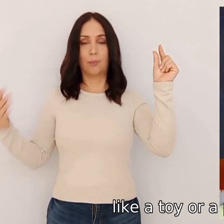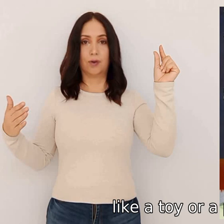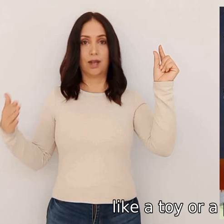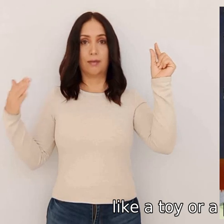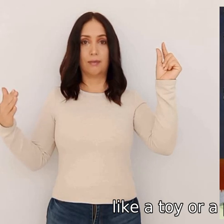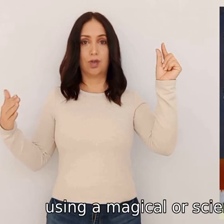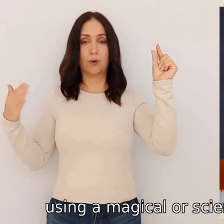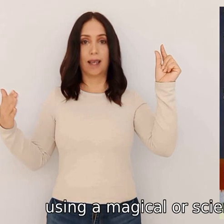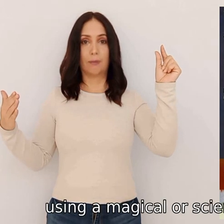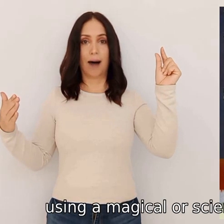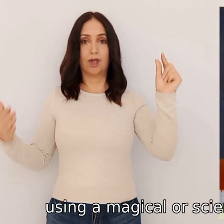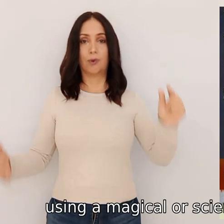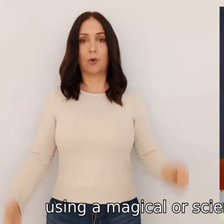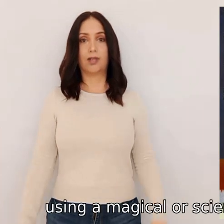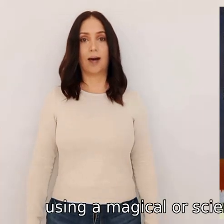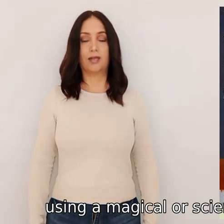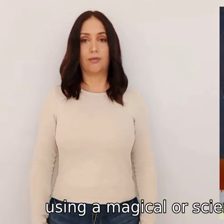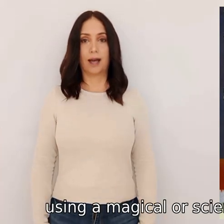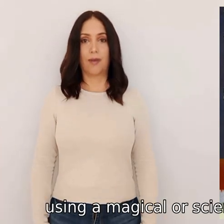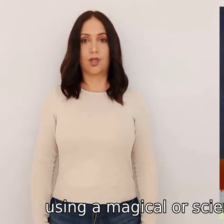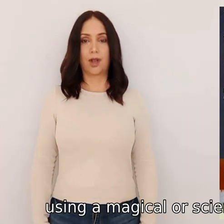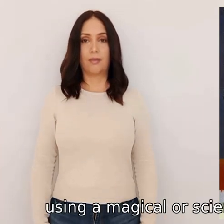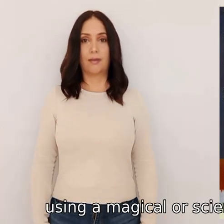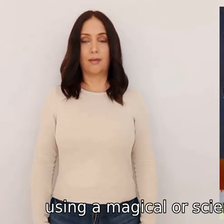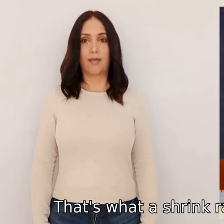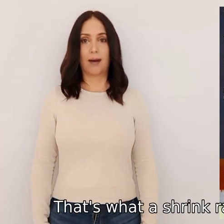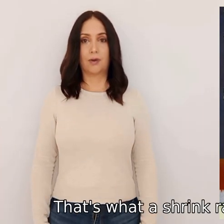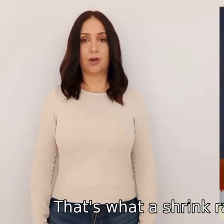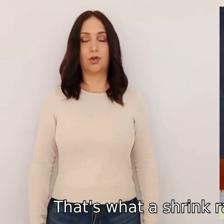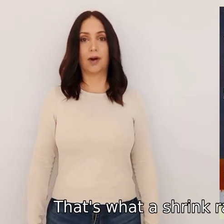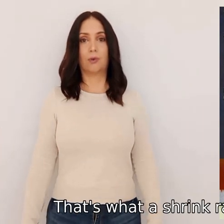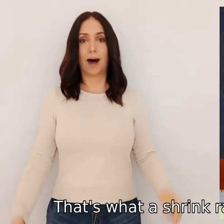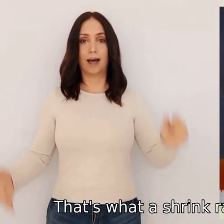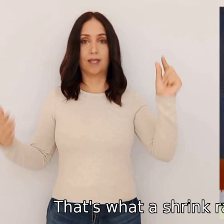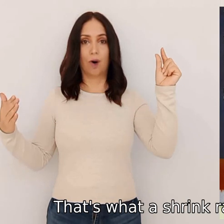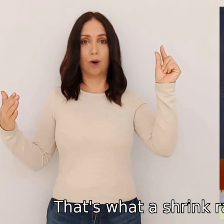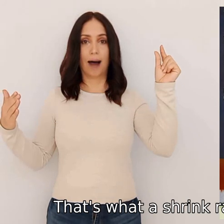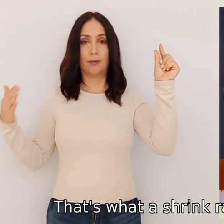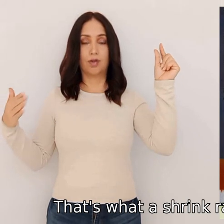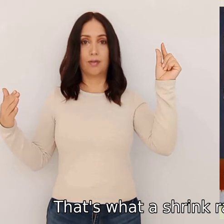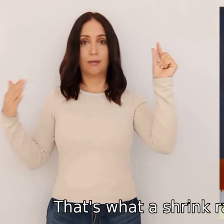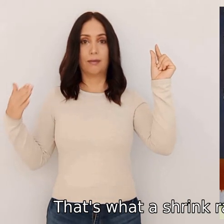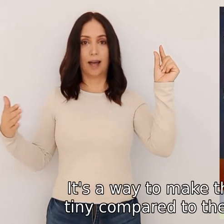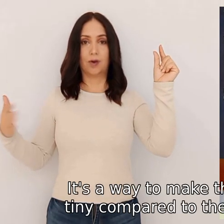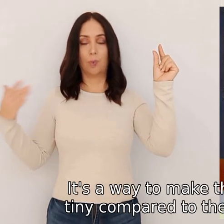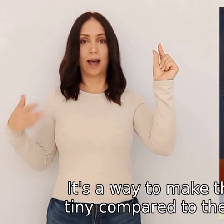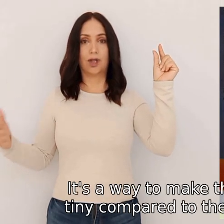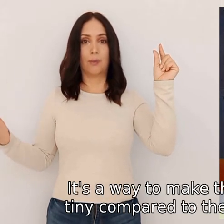a person using a magical or scientific invention that's what a shrink ray is all about it's a way to